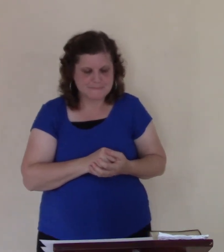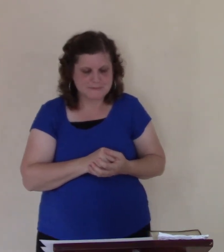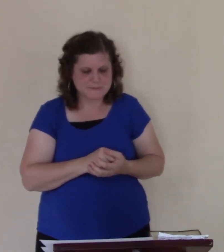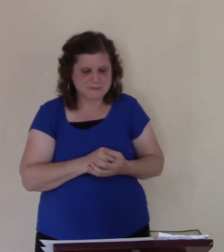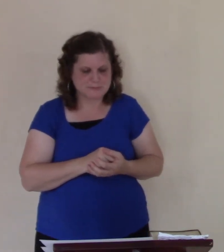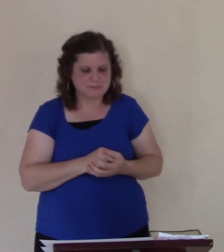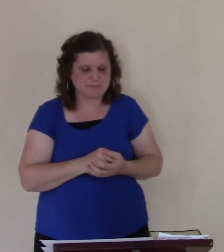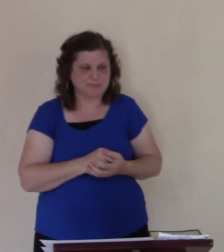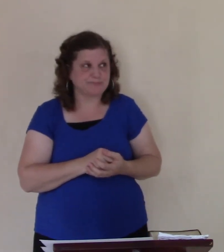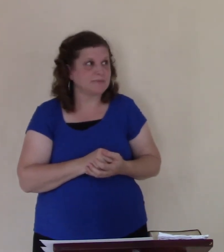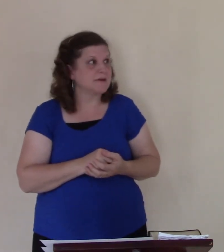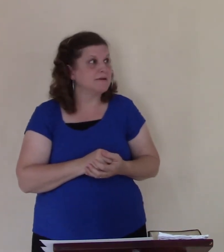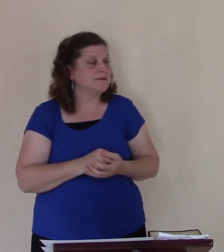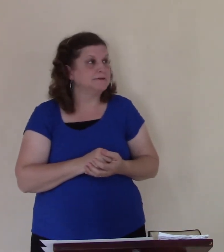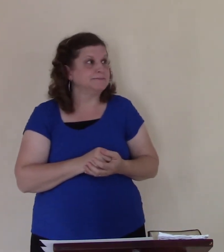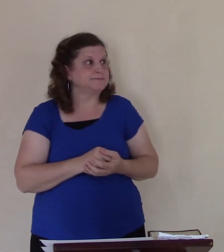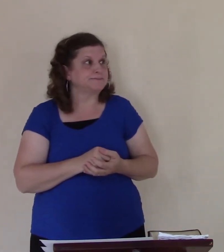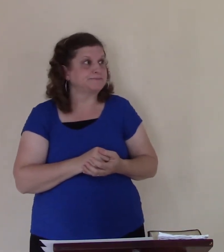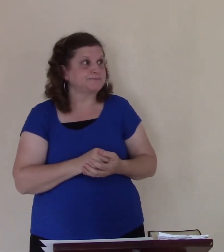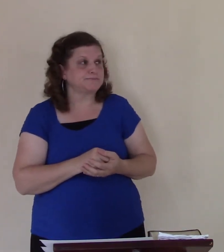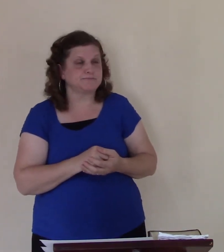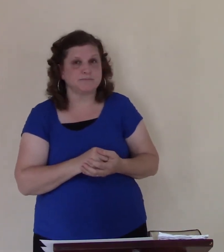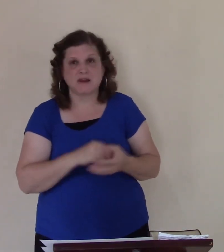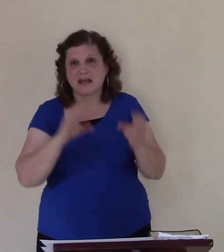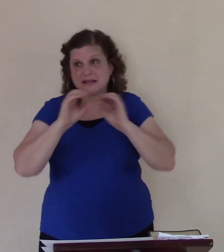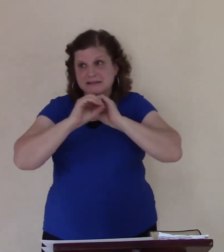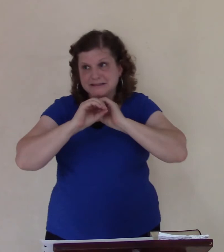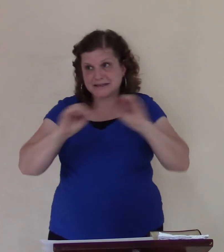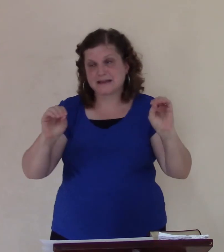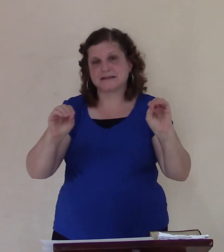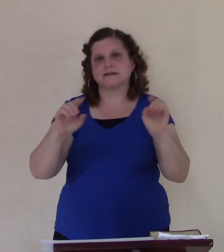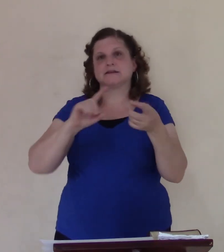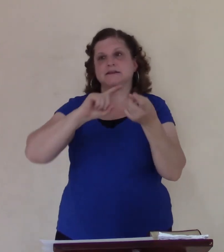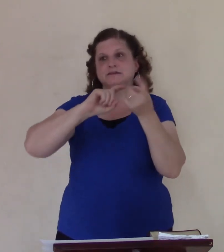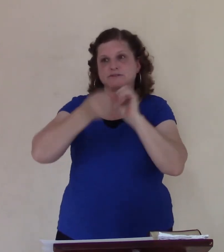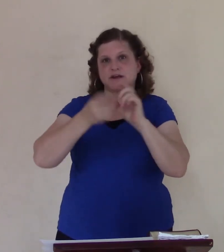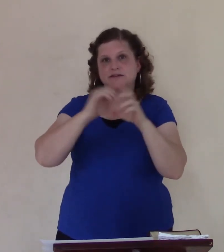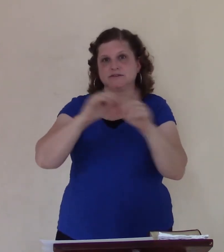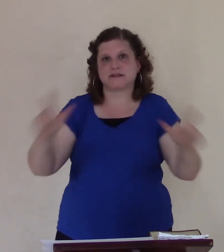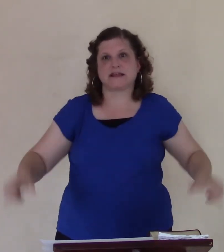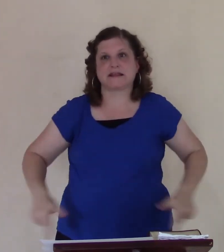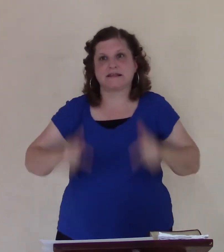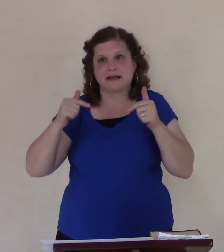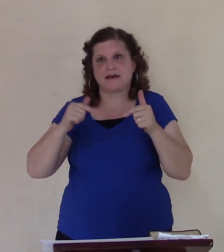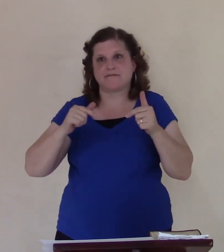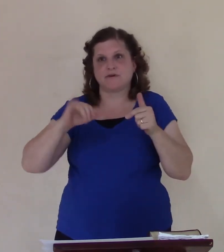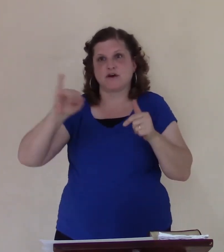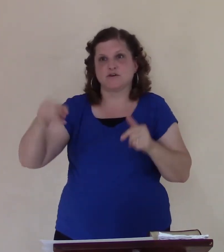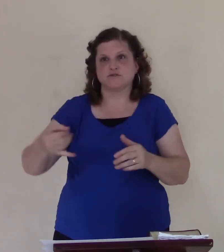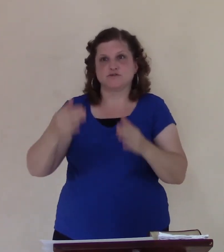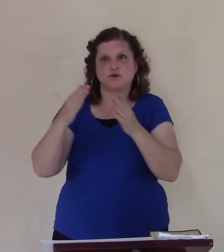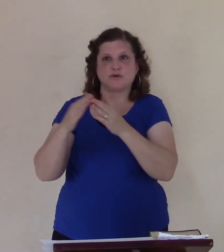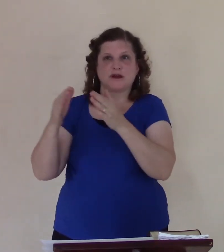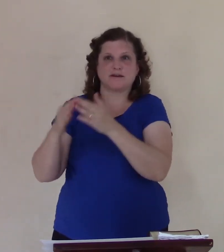Again, we see nothing was really changed in the life of Jonah. His life is still the same as at the beginning of the story.